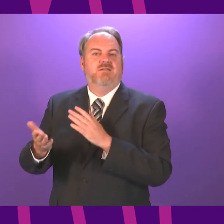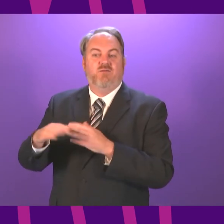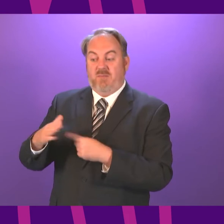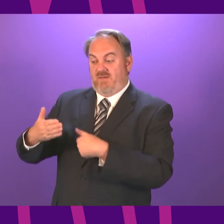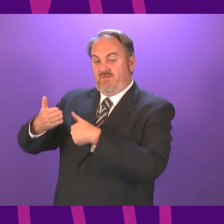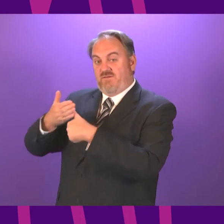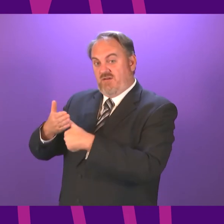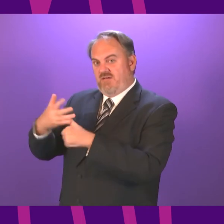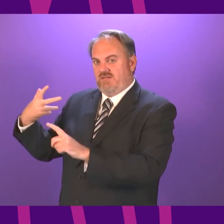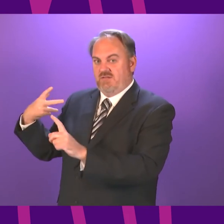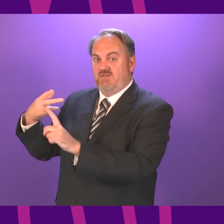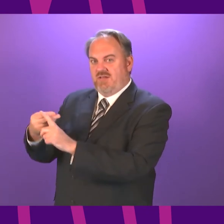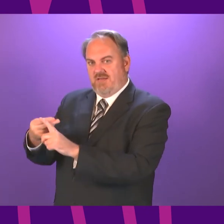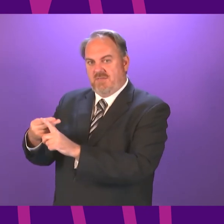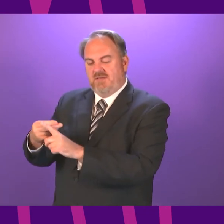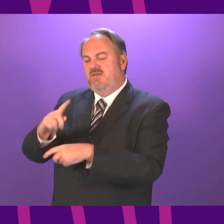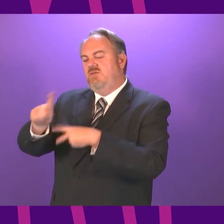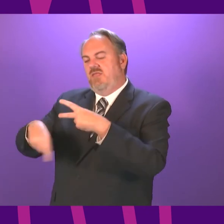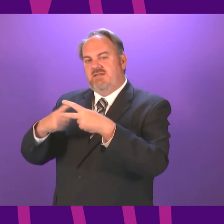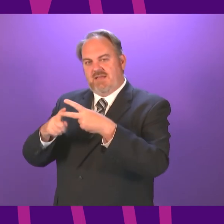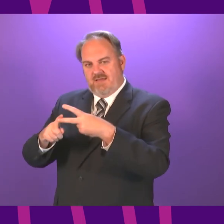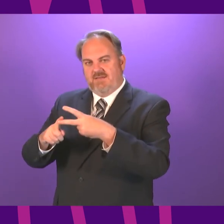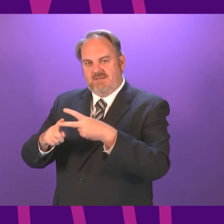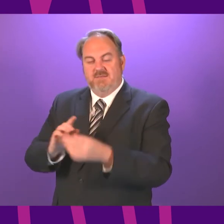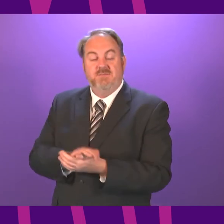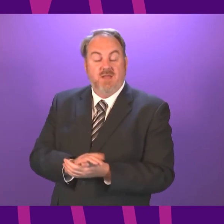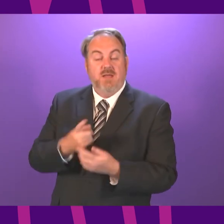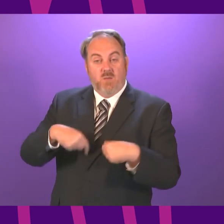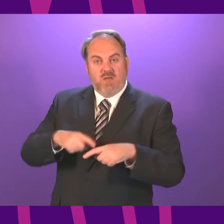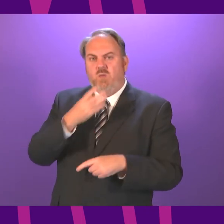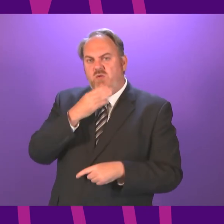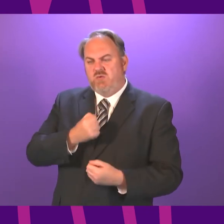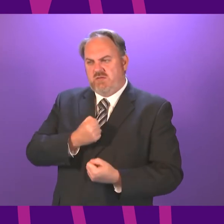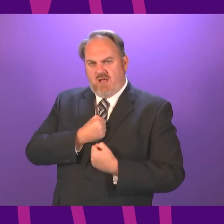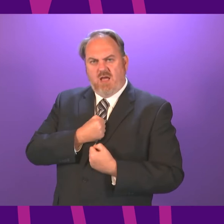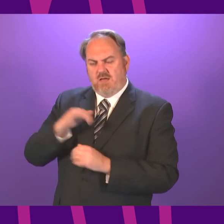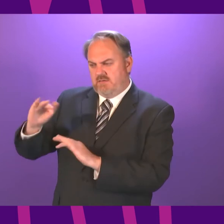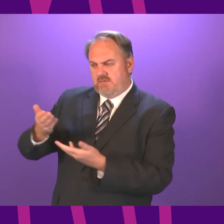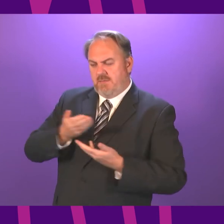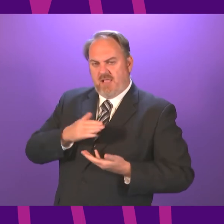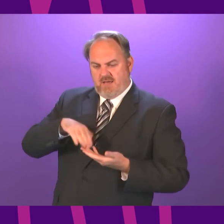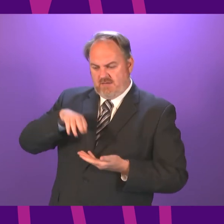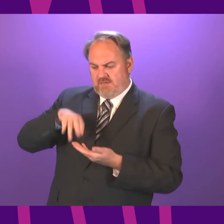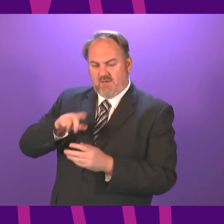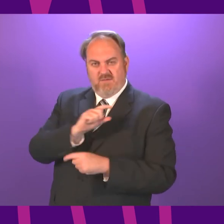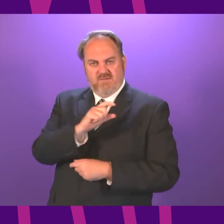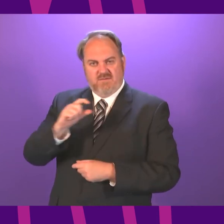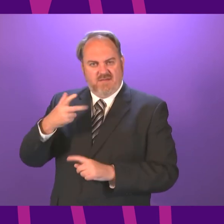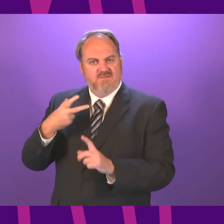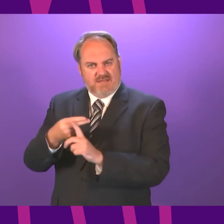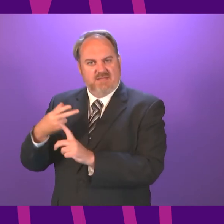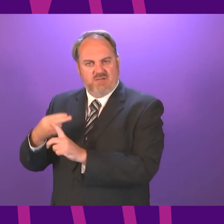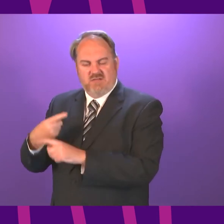advice that it would not be appropriate for us to change. But we will use supplies as quickly as possible within the clinical advice that is available to us.